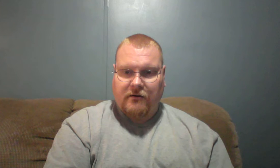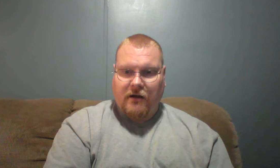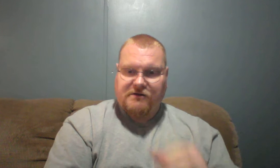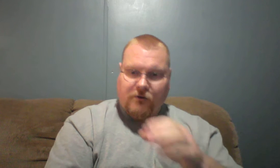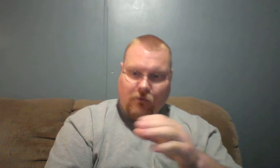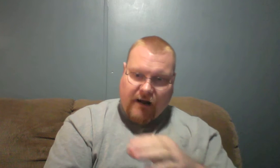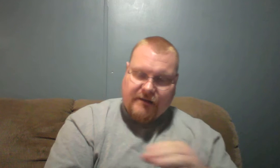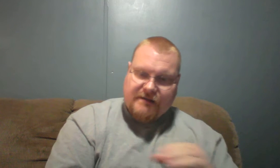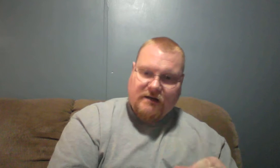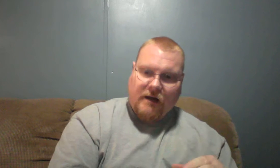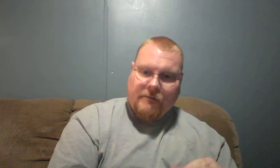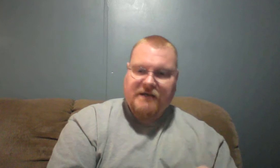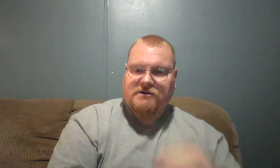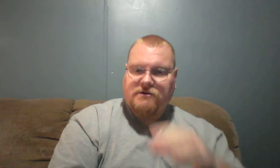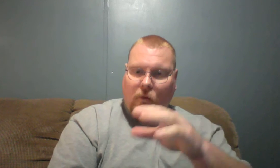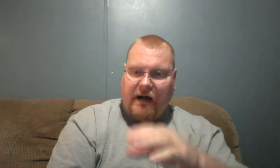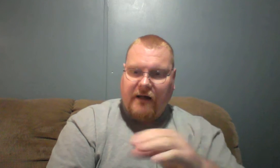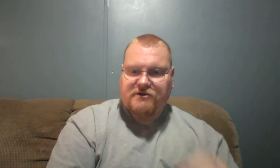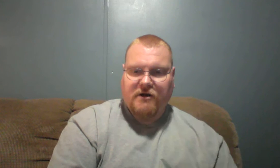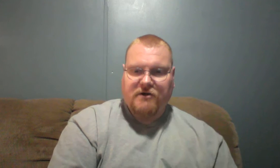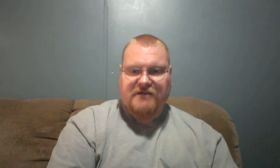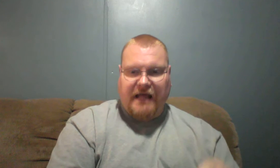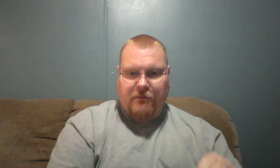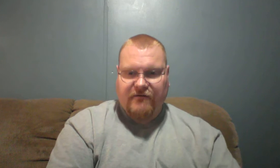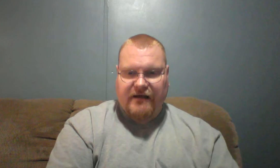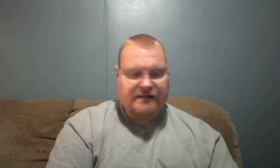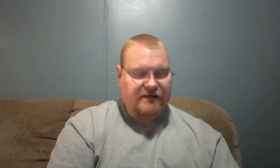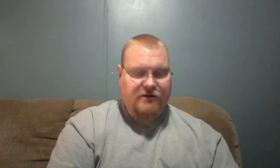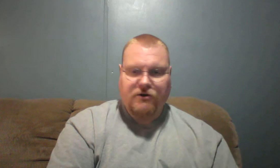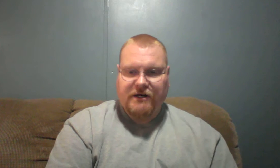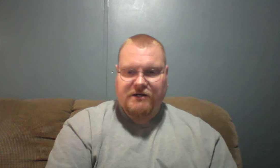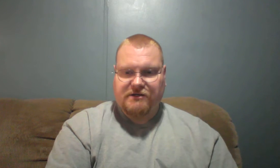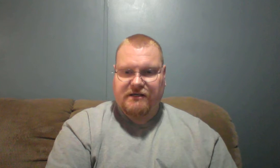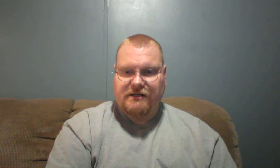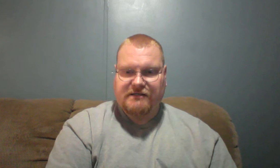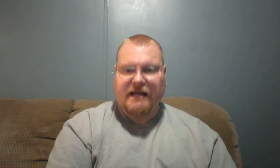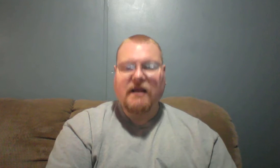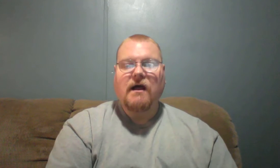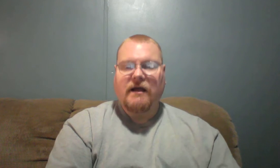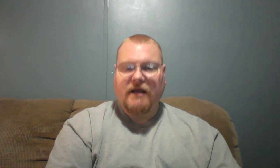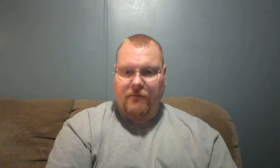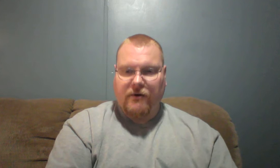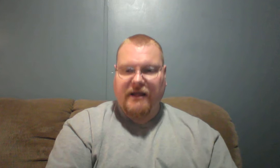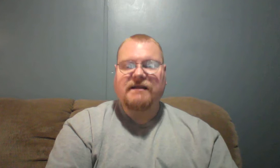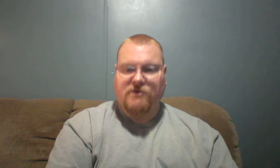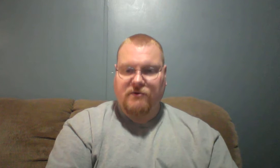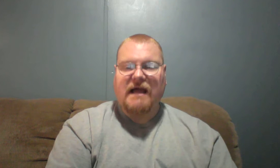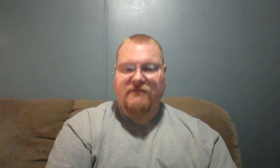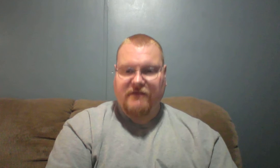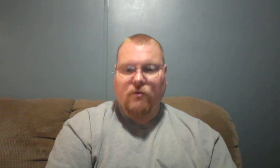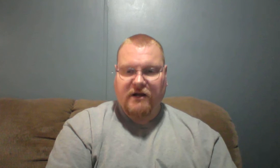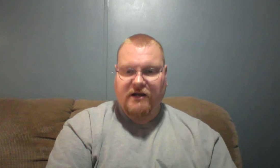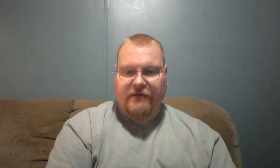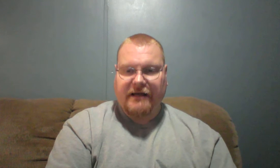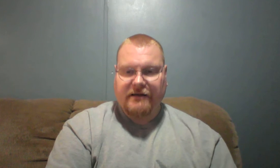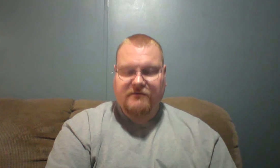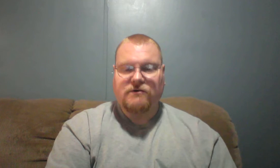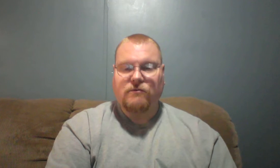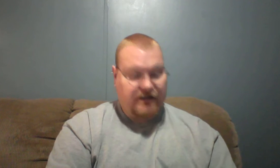So why these denominations, why these churches that profess that they're Christians, saying, come on in, it's okay if you want to do that. So it's